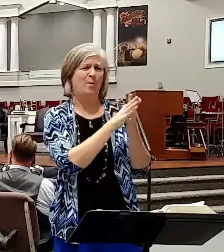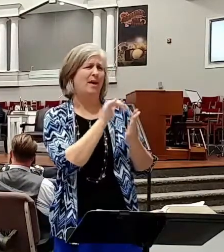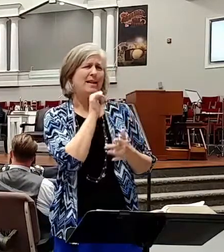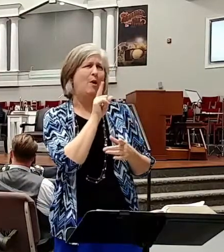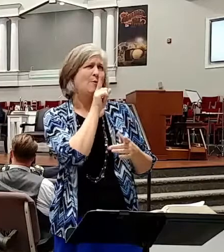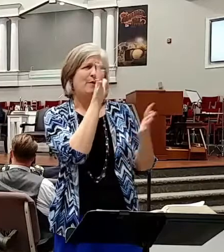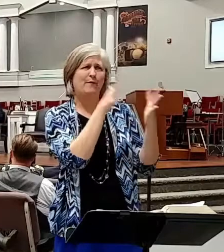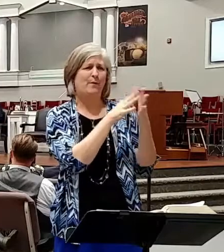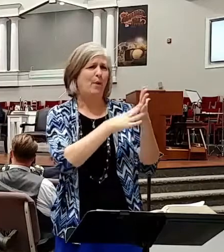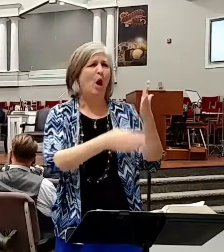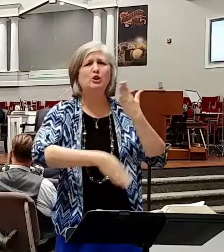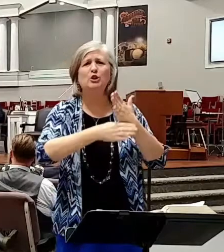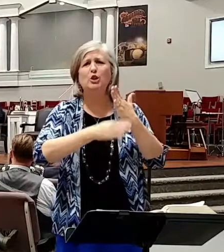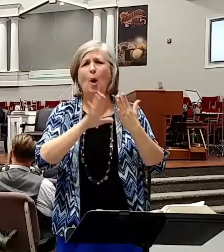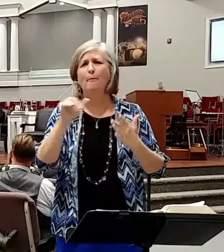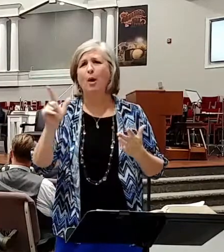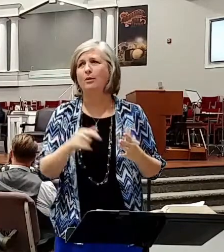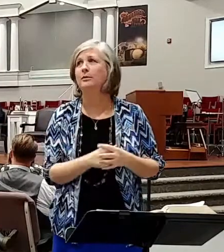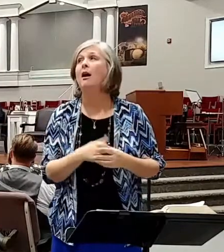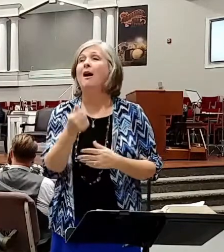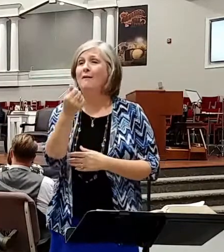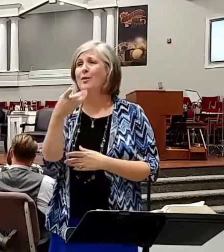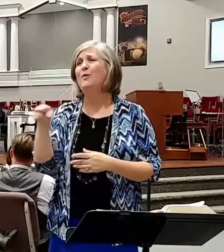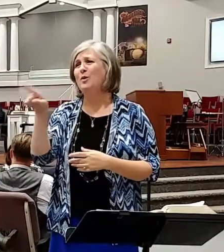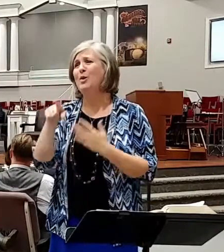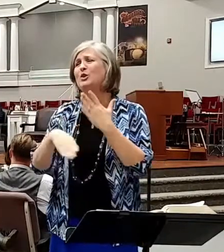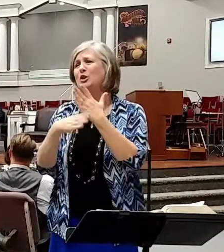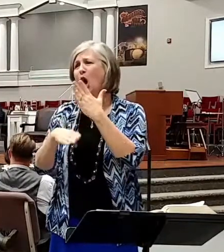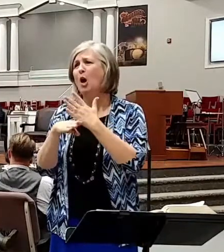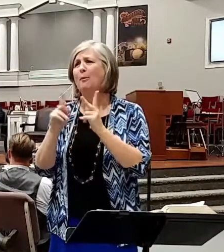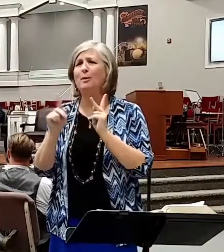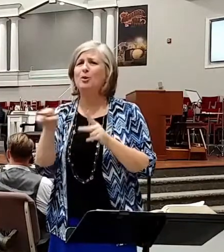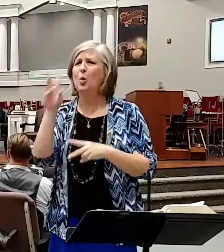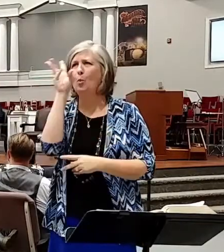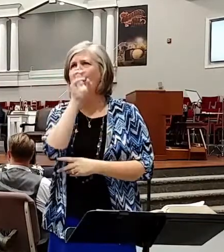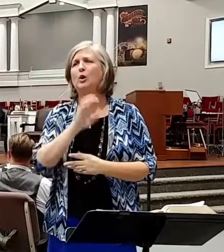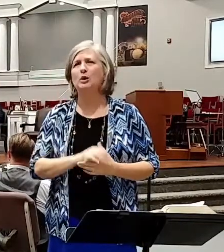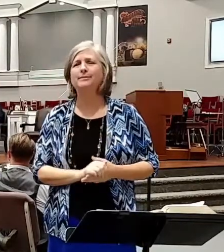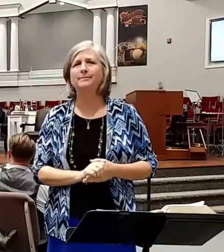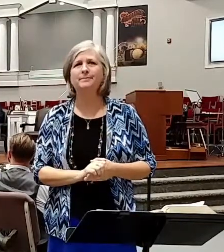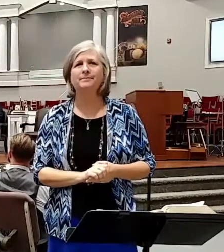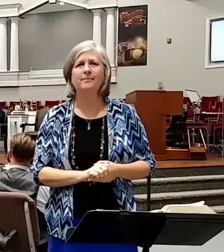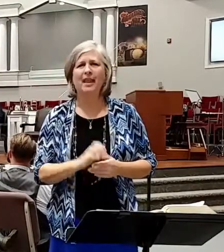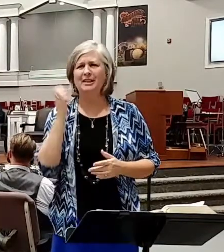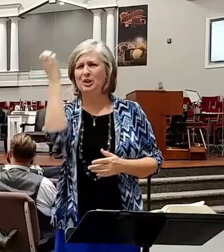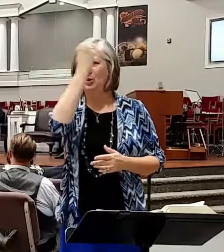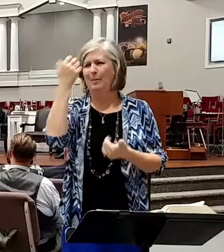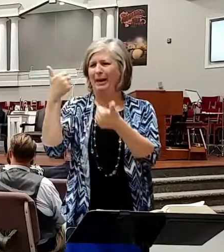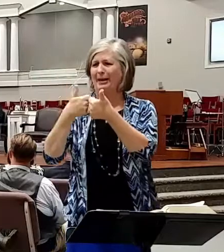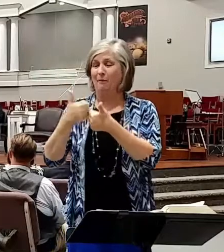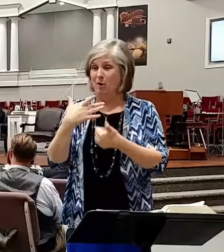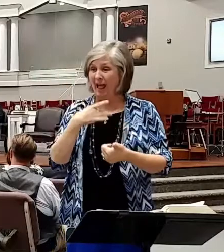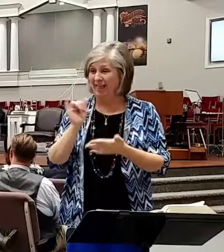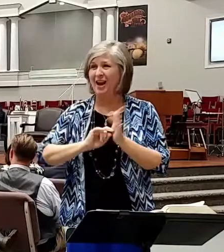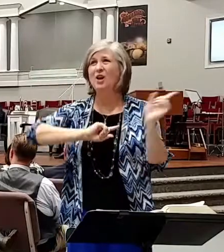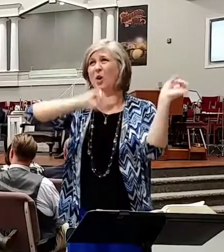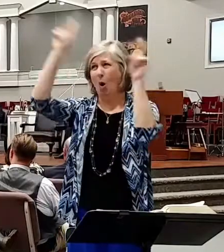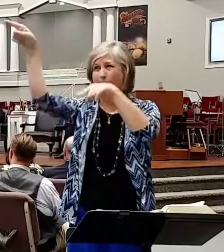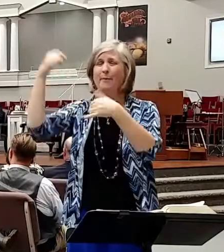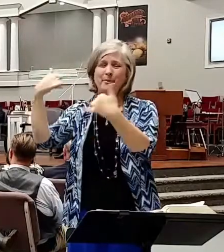amen? Now there's just a few of you soccer people here. Y'all a little weird. That's a European game. If you like that, go over yonder and play. Now around here we